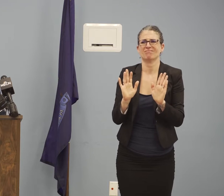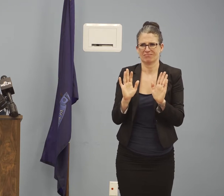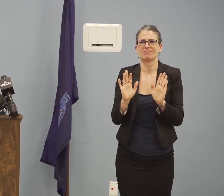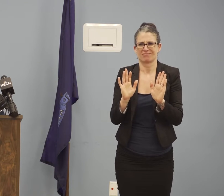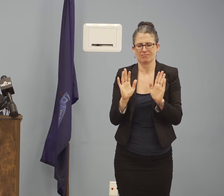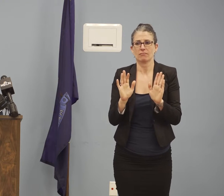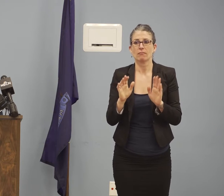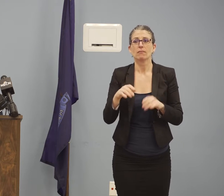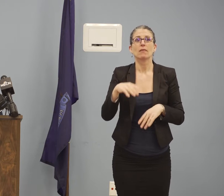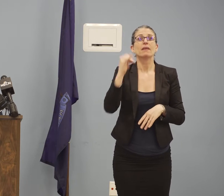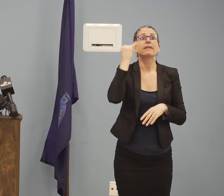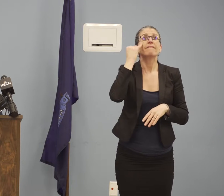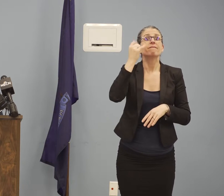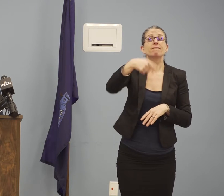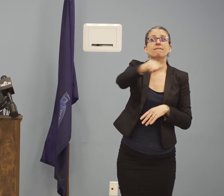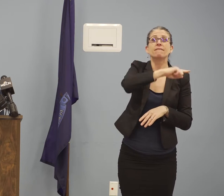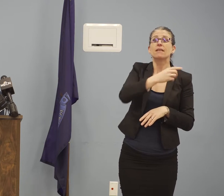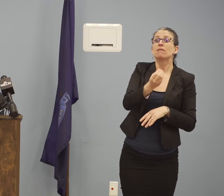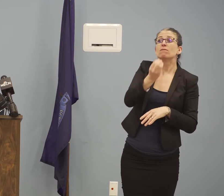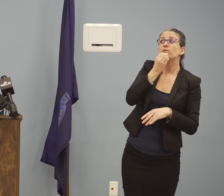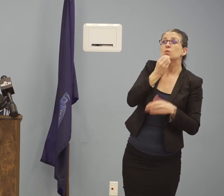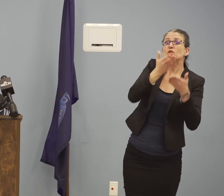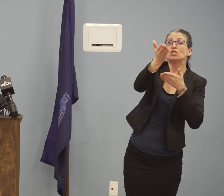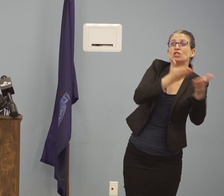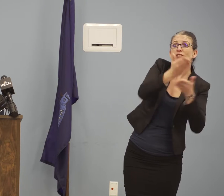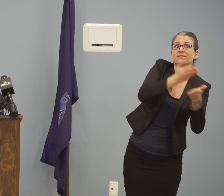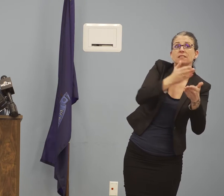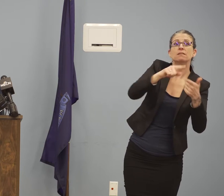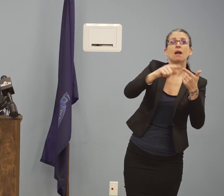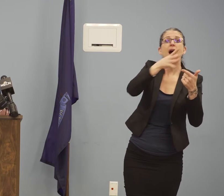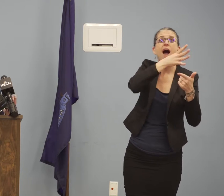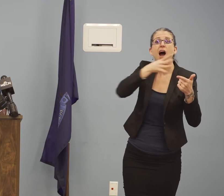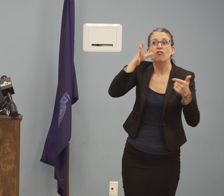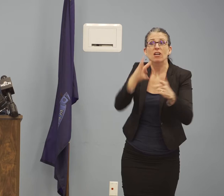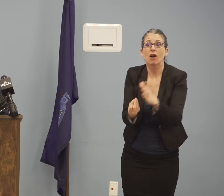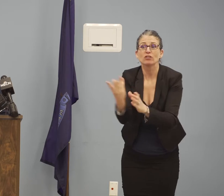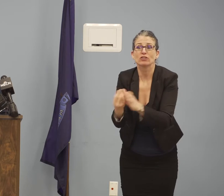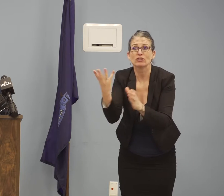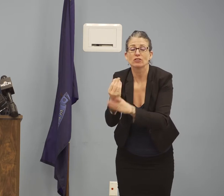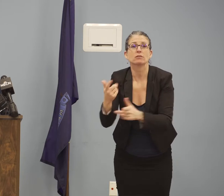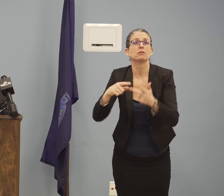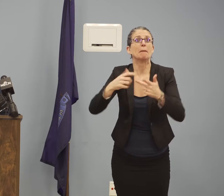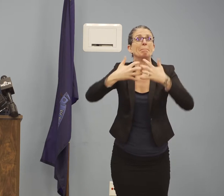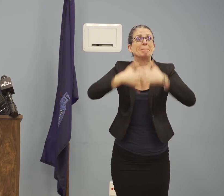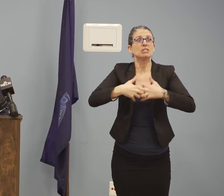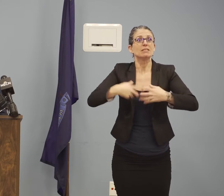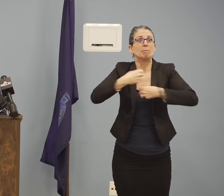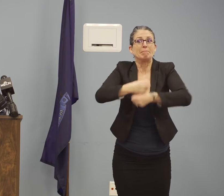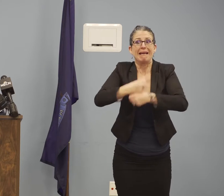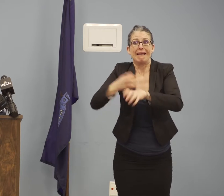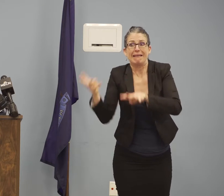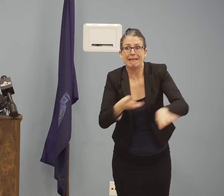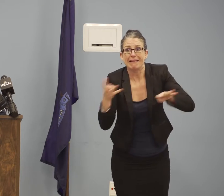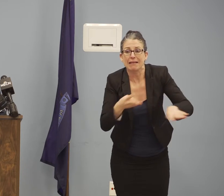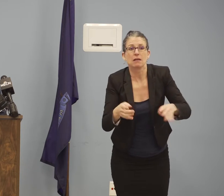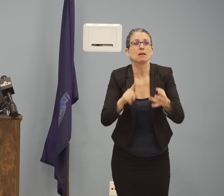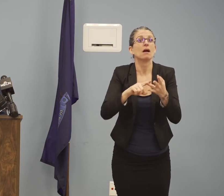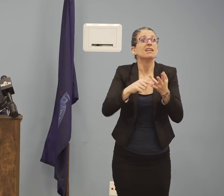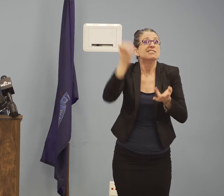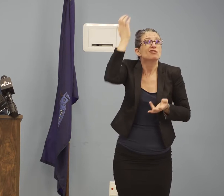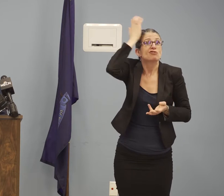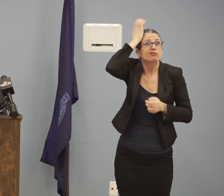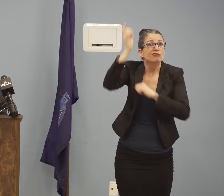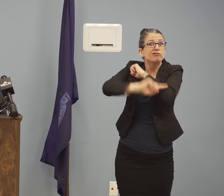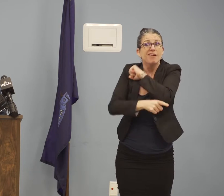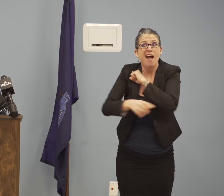agricultural, industrial manufacturing, construction, trash collection, grocery and household